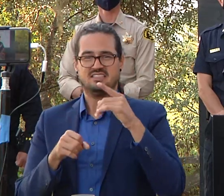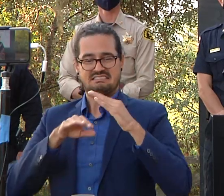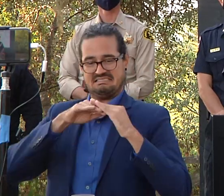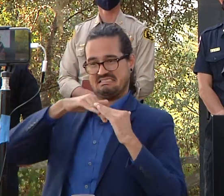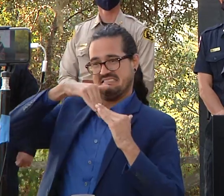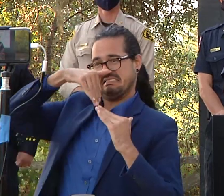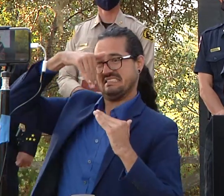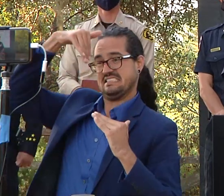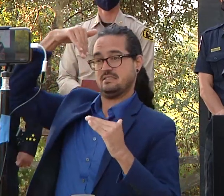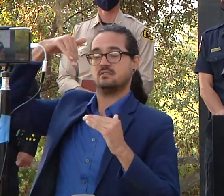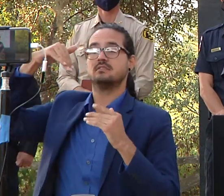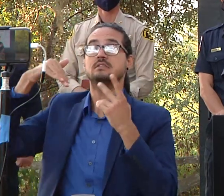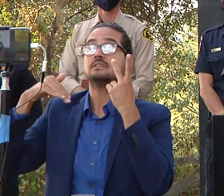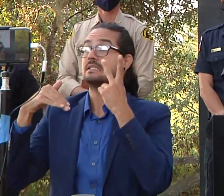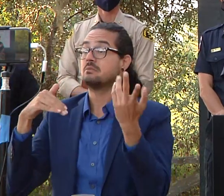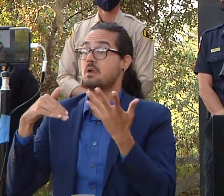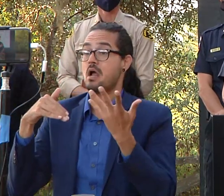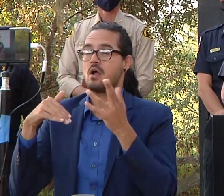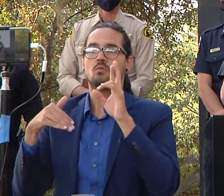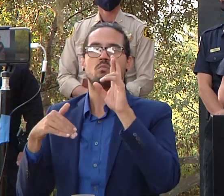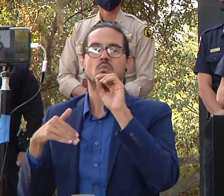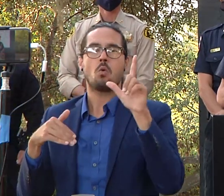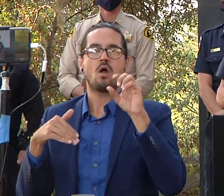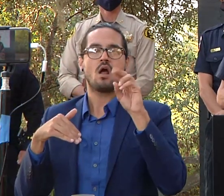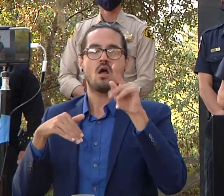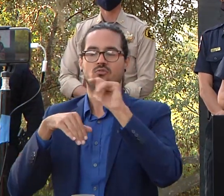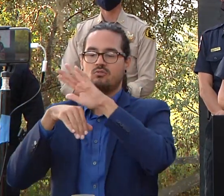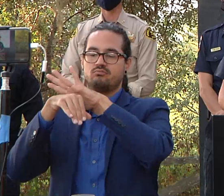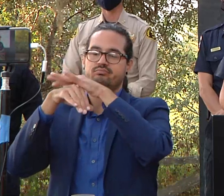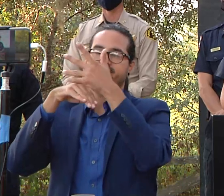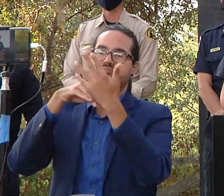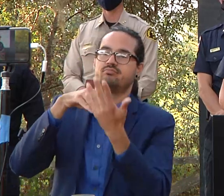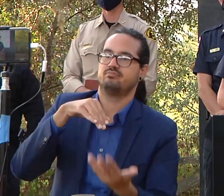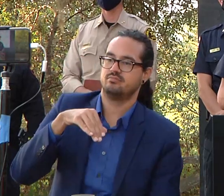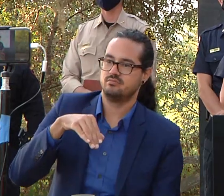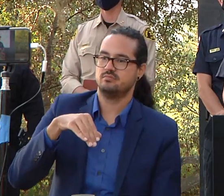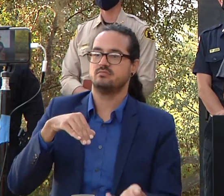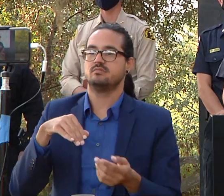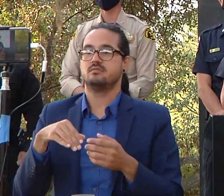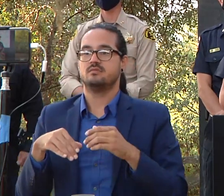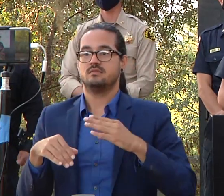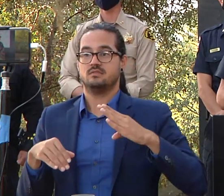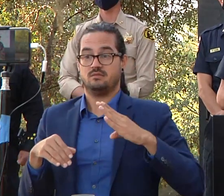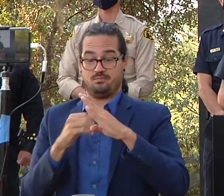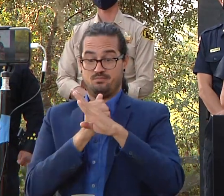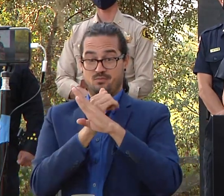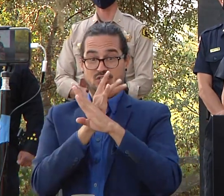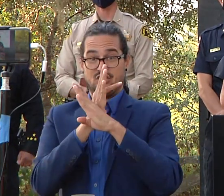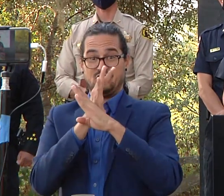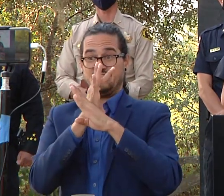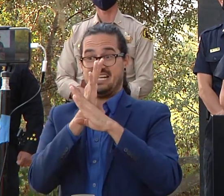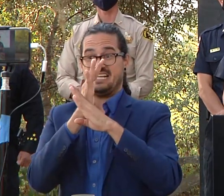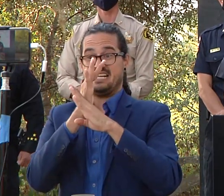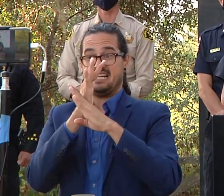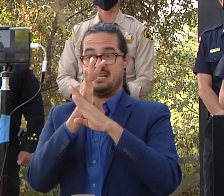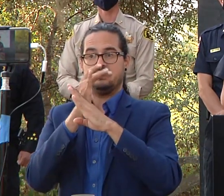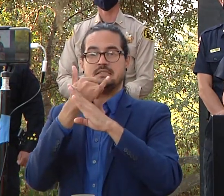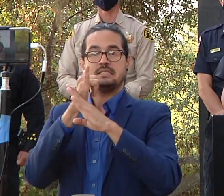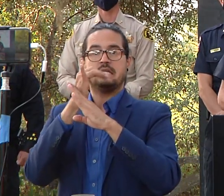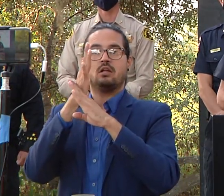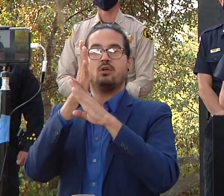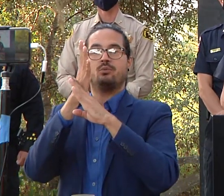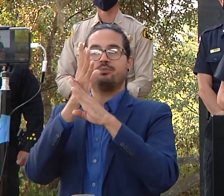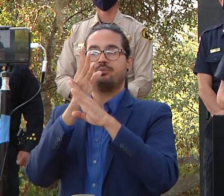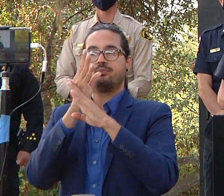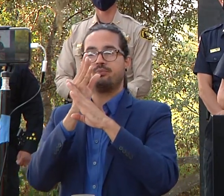again on steep terrain you have uh burn material and as that burn material degrades like a tree